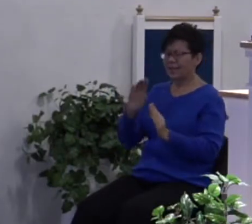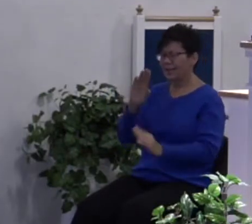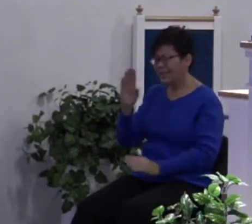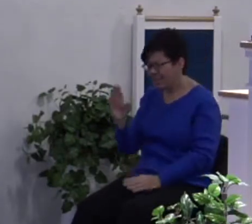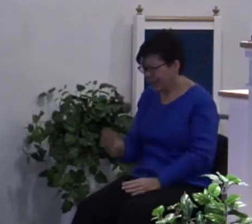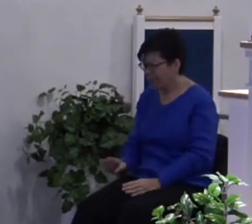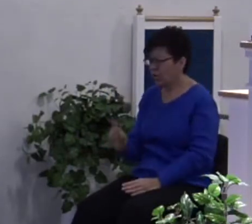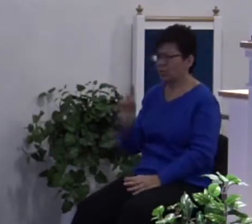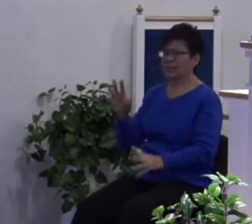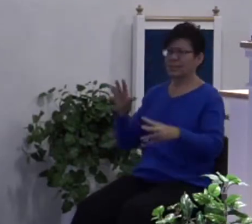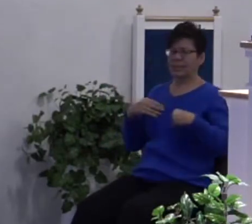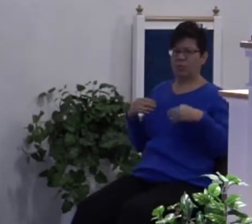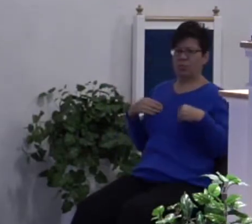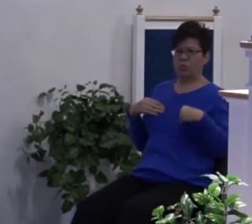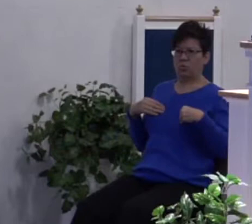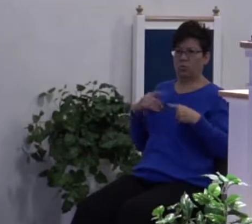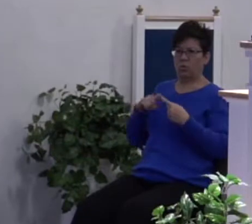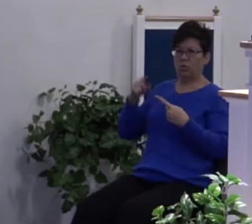acceptable to God. Never.